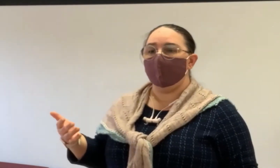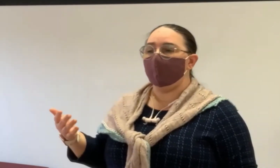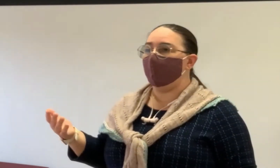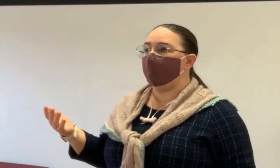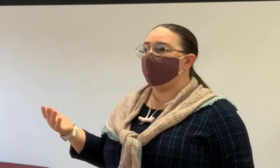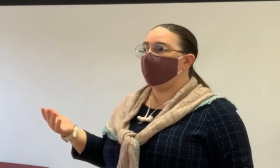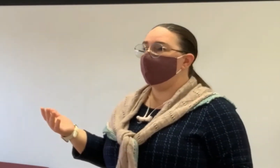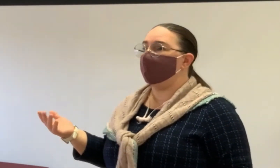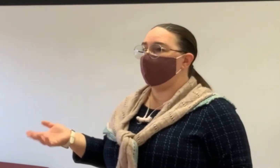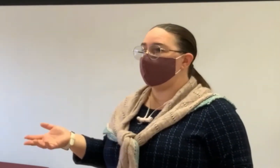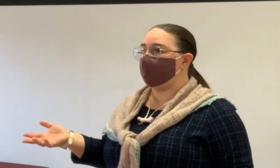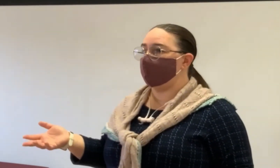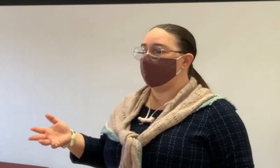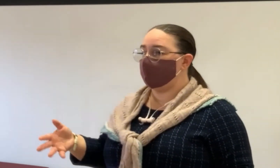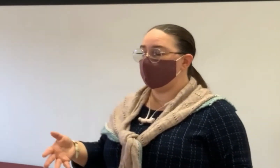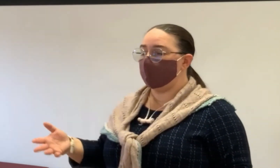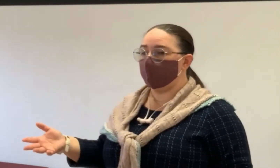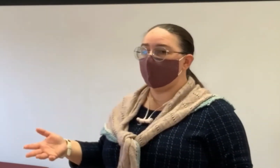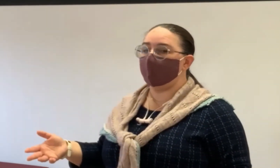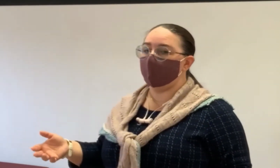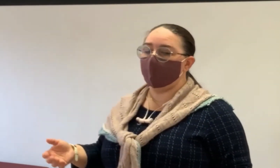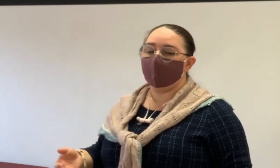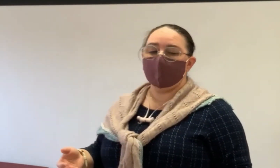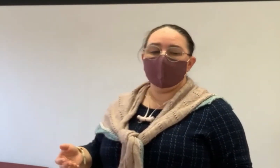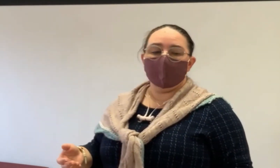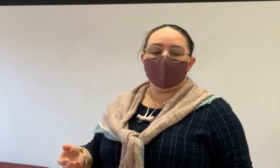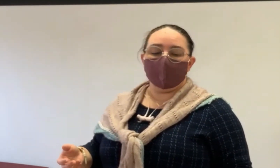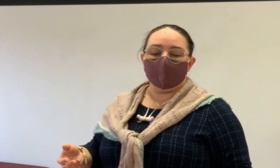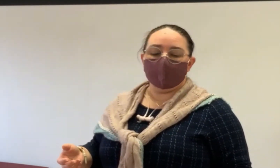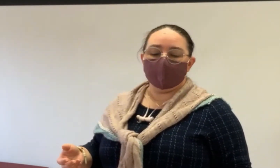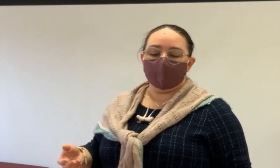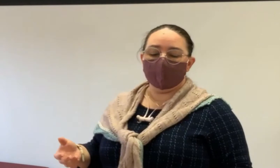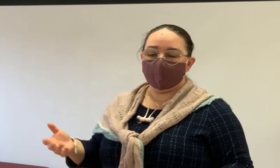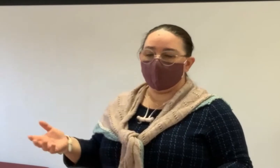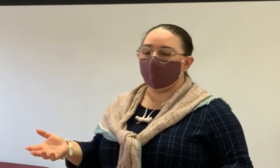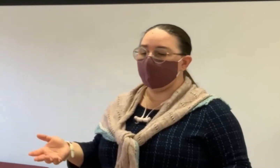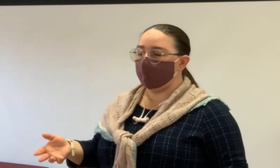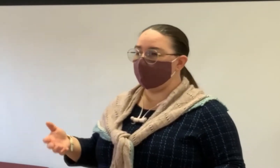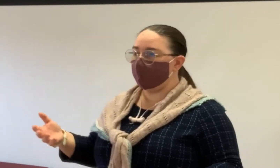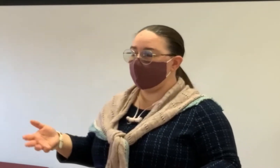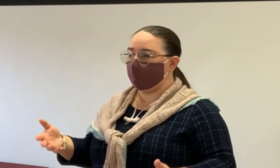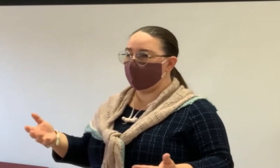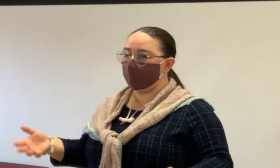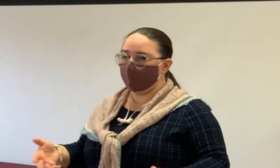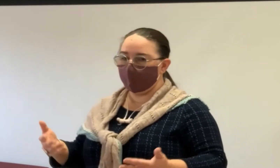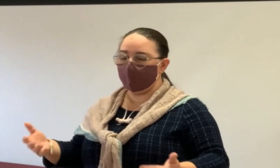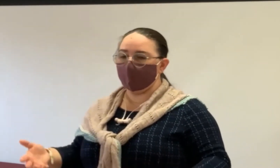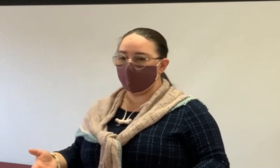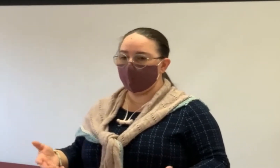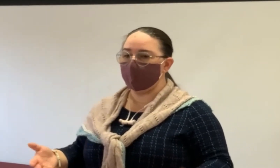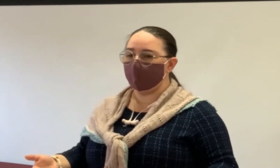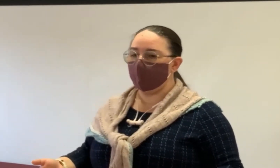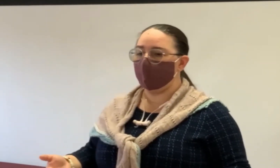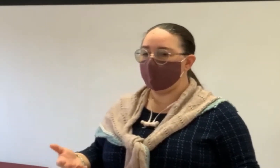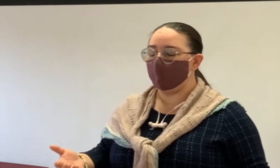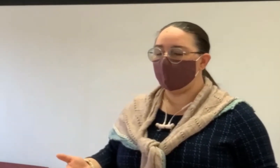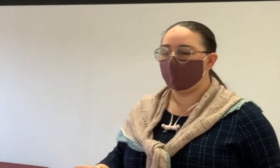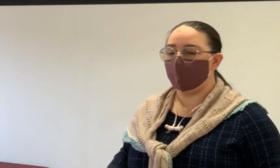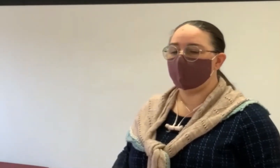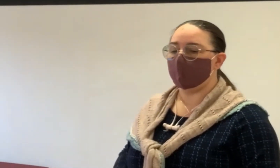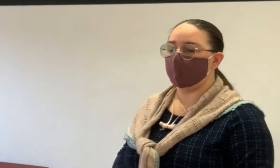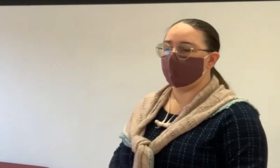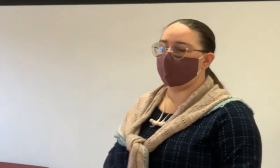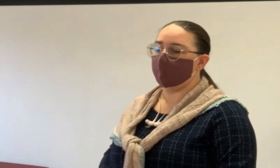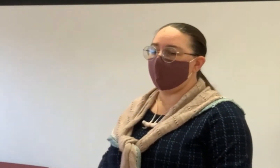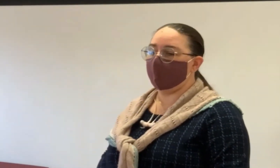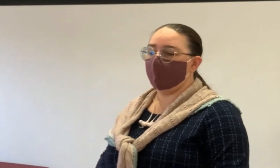a lot faster, not just here, but everywhere. And in some ways that's the result of the pandemic, but